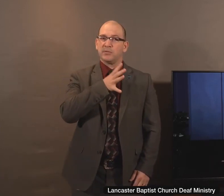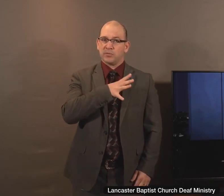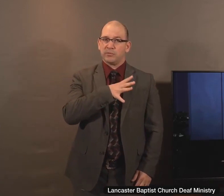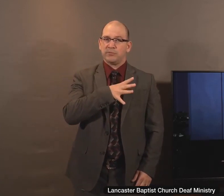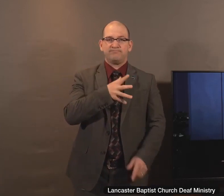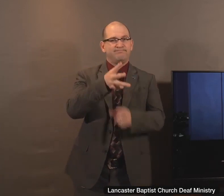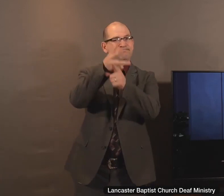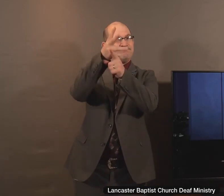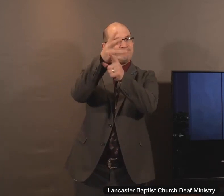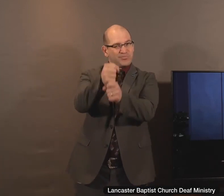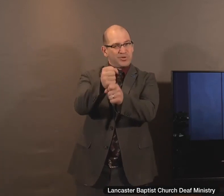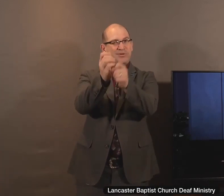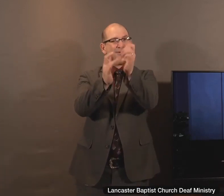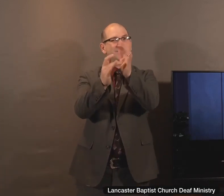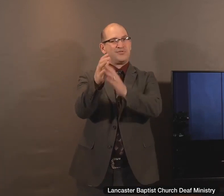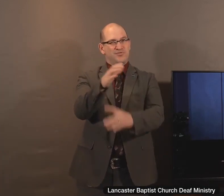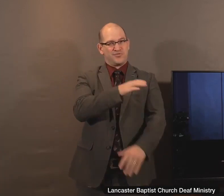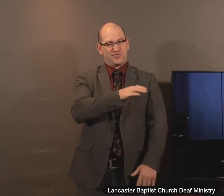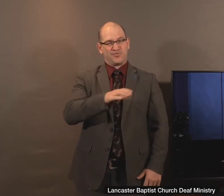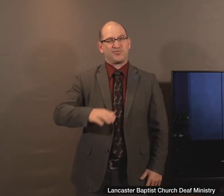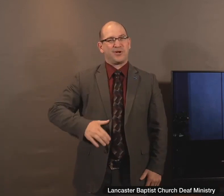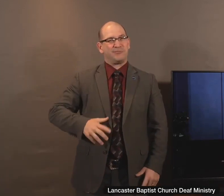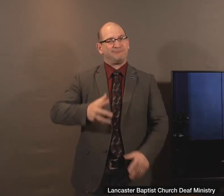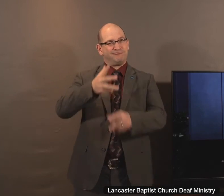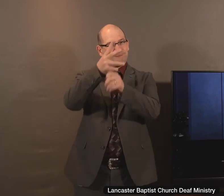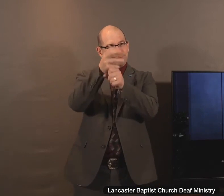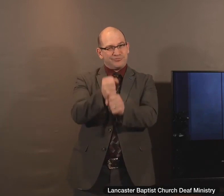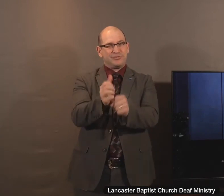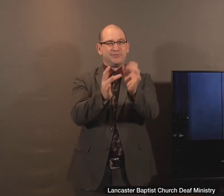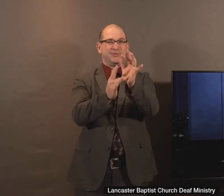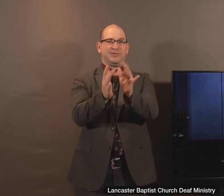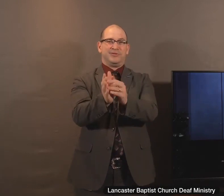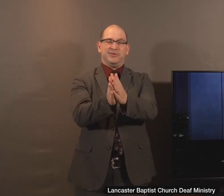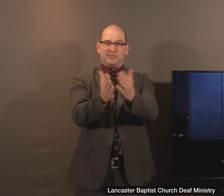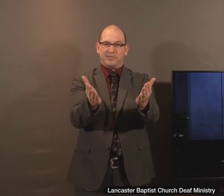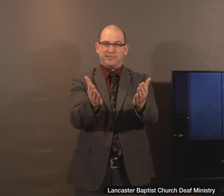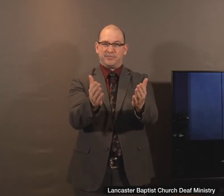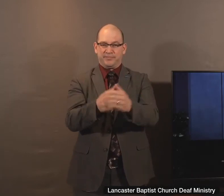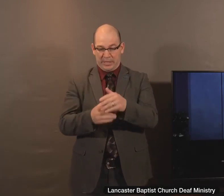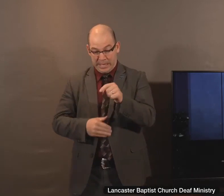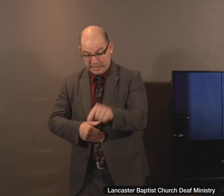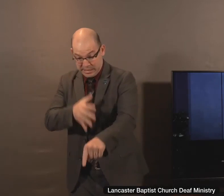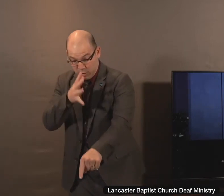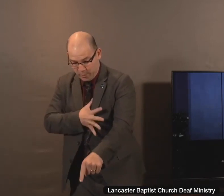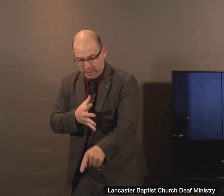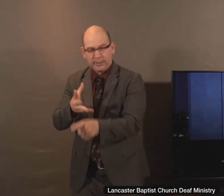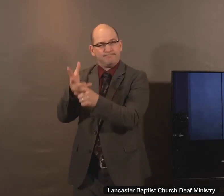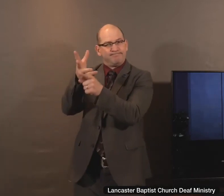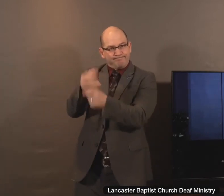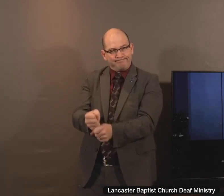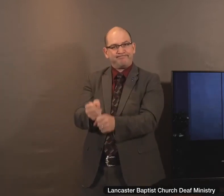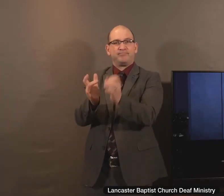in the word of God. And this was a woman who had her confidence in Jesus Christ. And Jesus